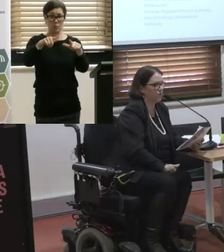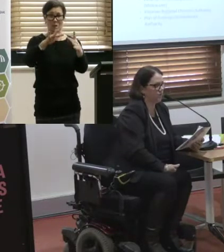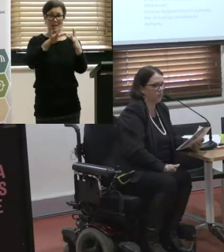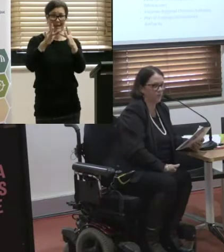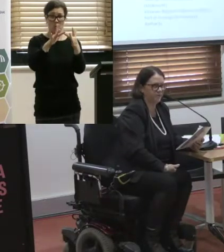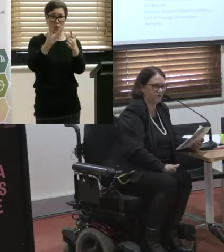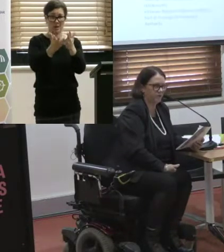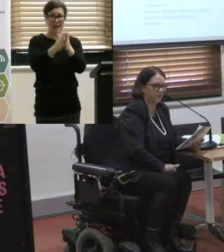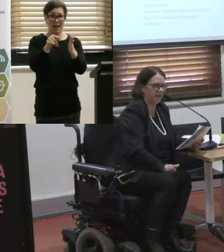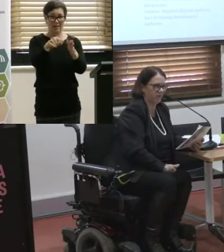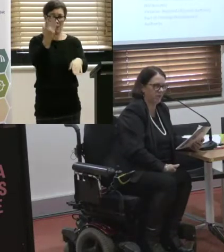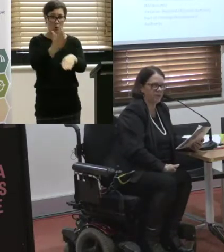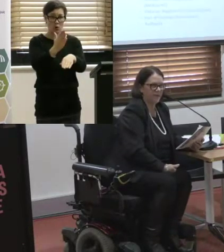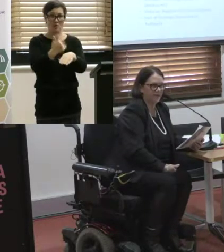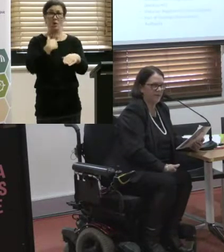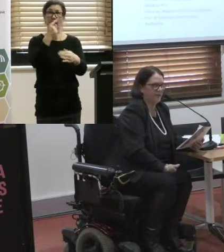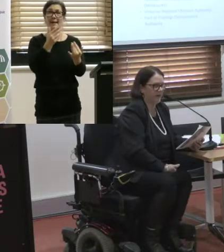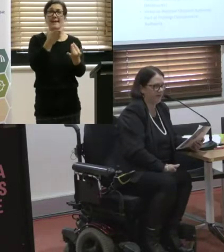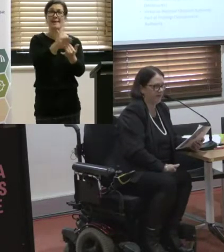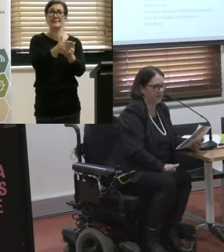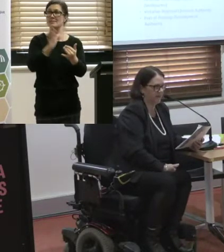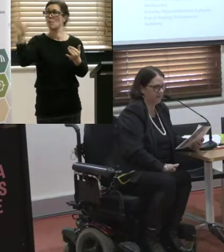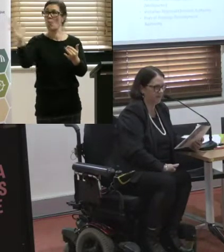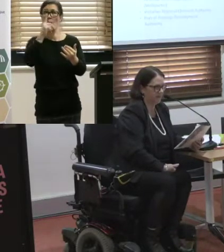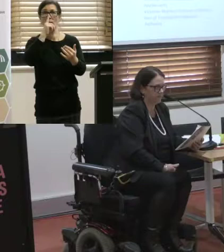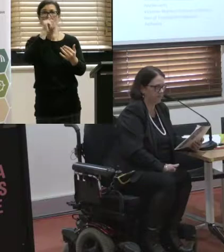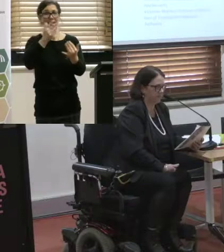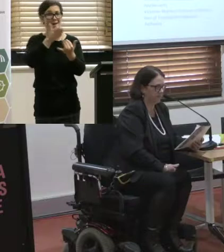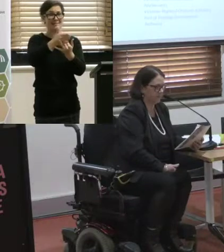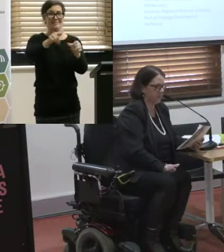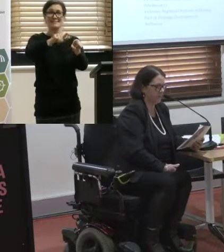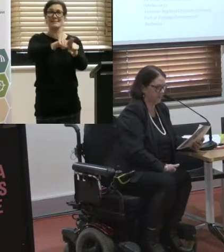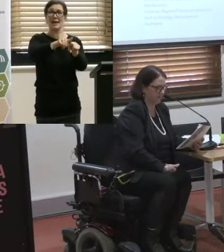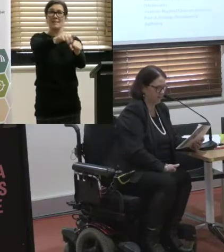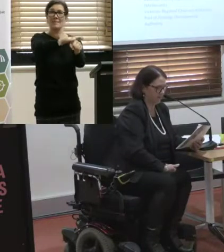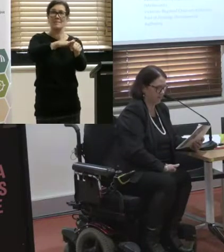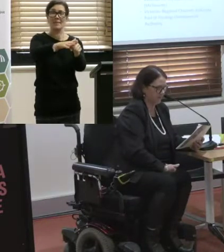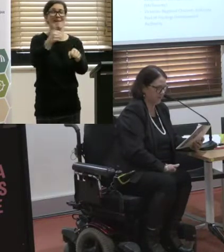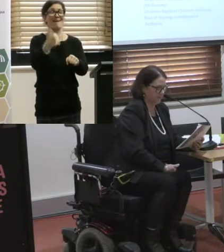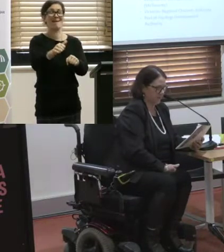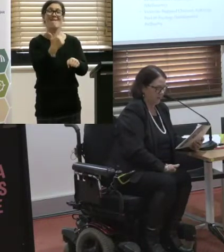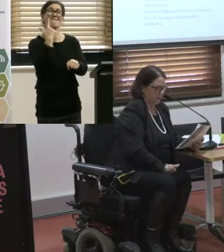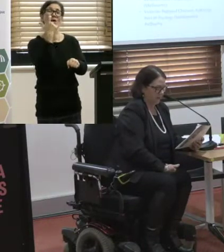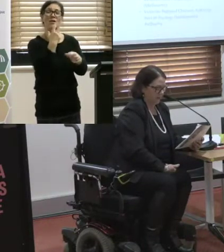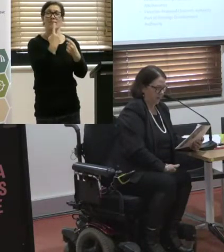that goes to the core of what we've just heard about all the feedback that had been to the recent forums.